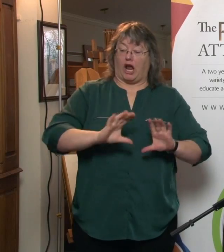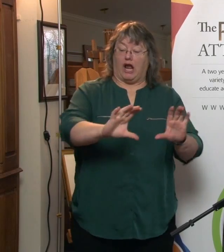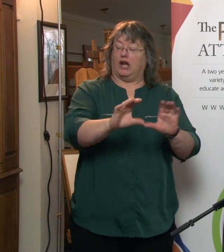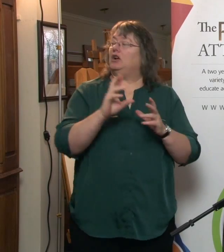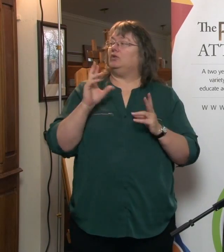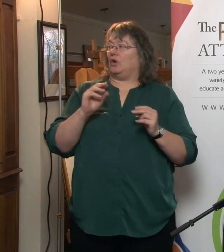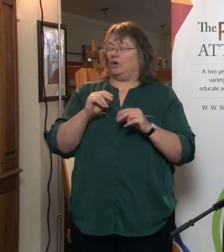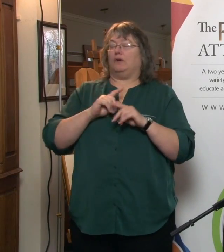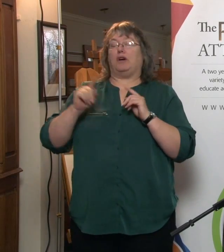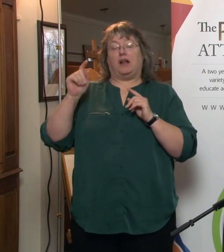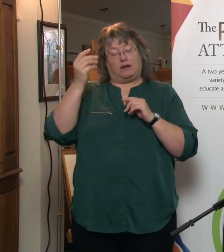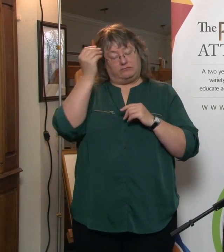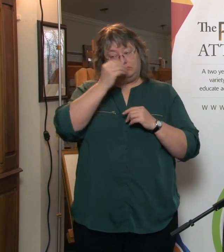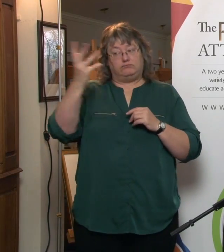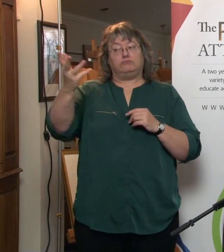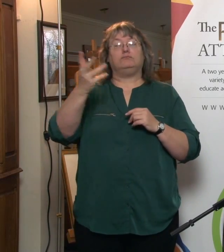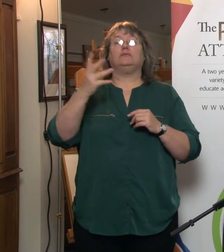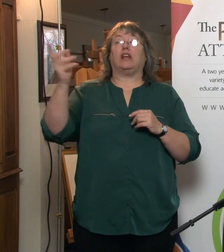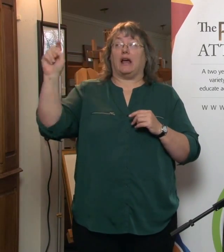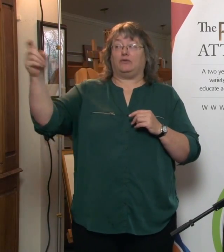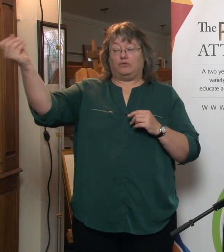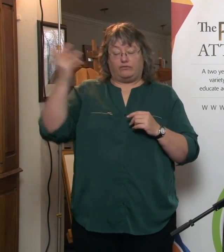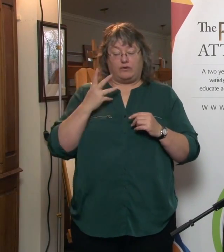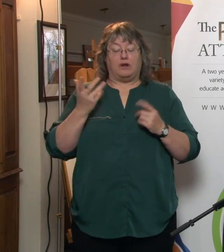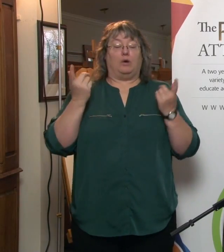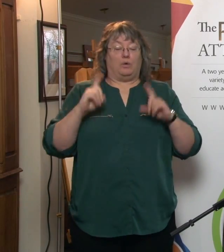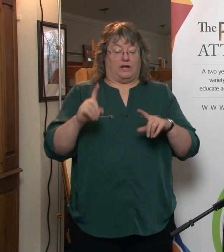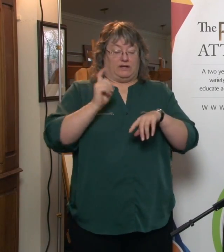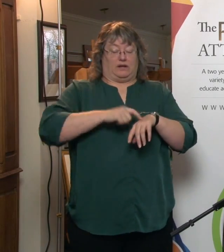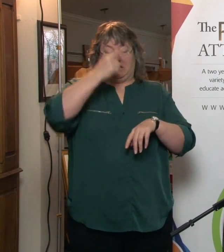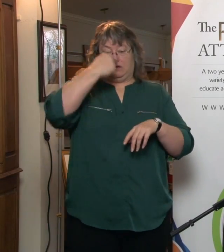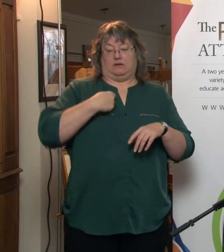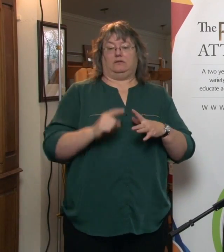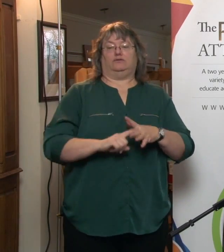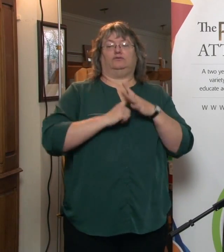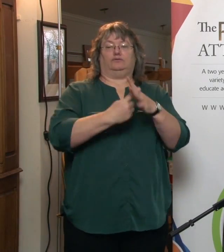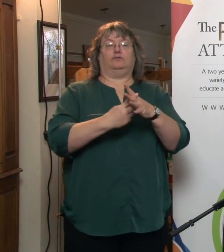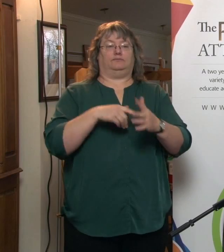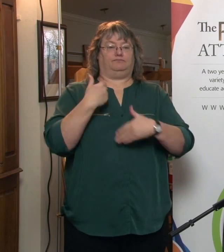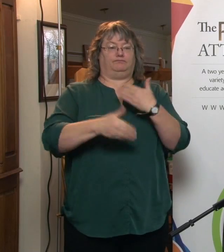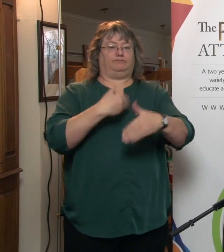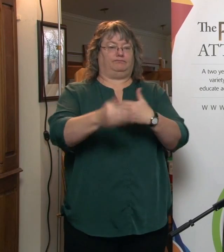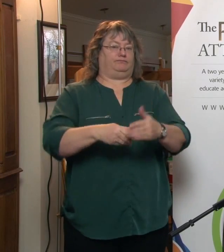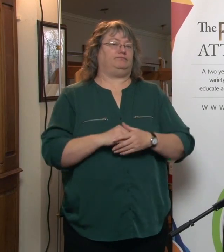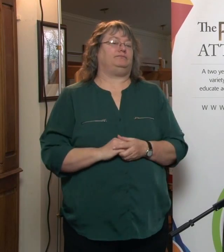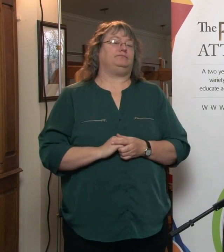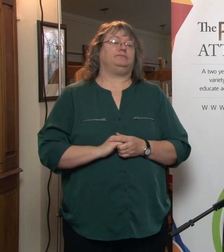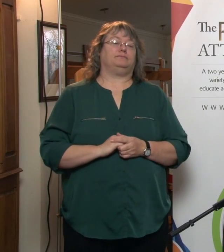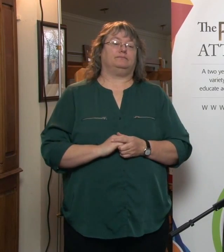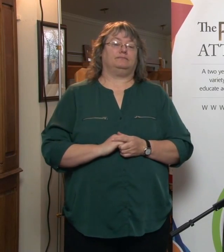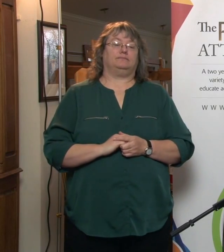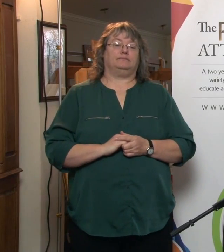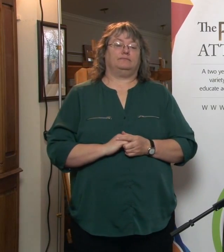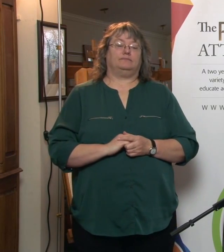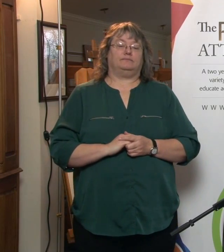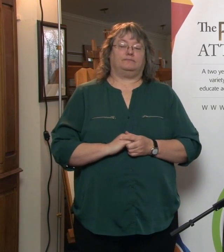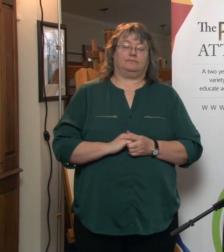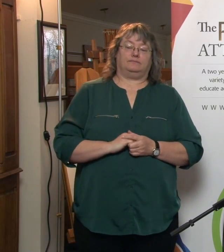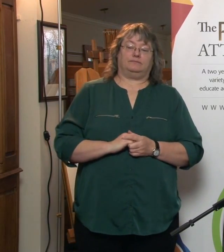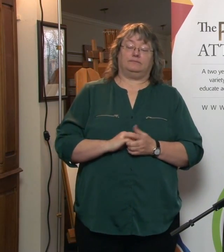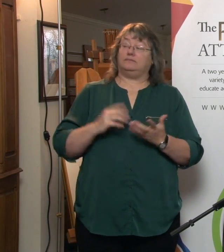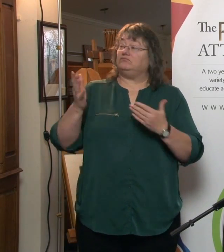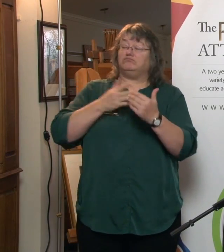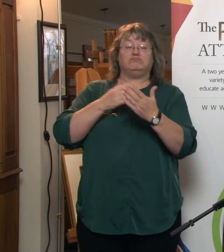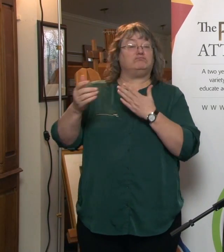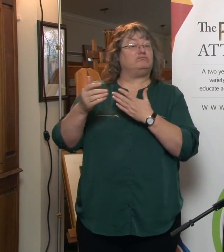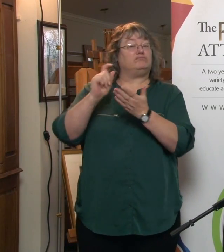you know that someone needs to let us know when it is time to start acting. And the same thing can apply if you've done this document with your